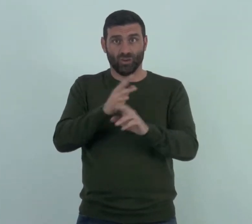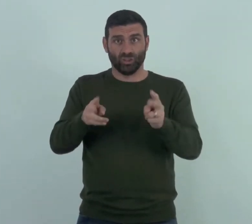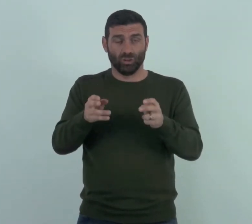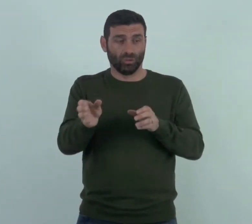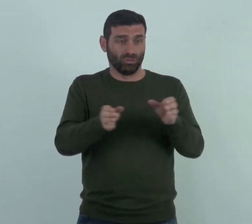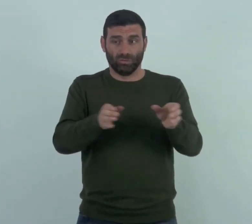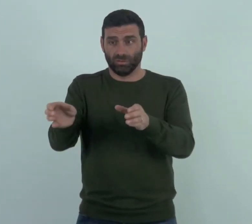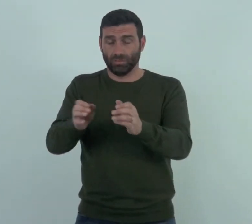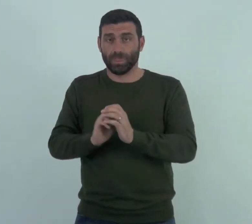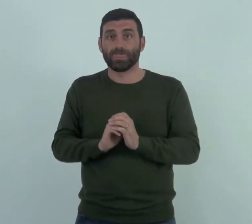in Wolverhampton.